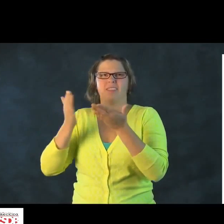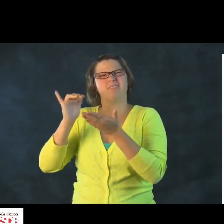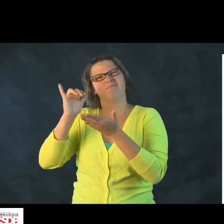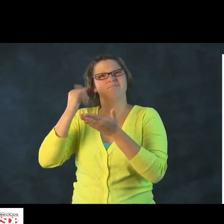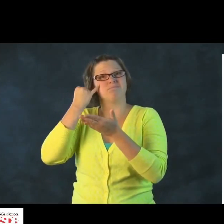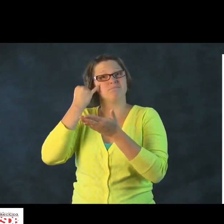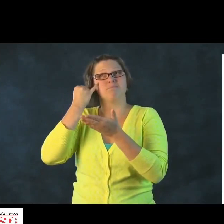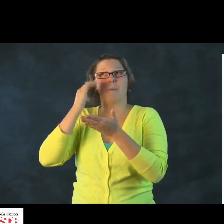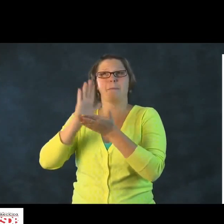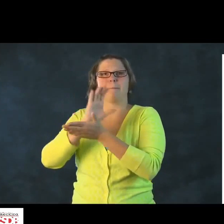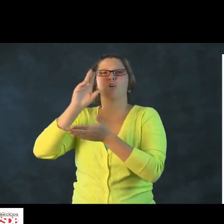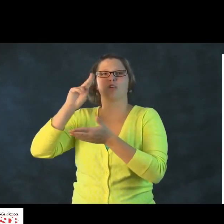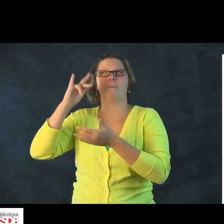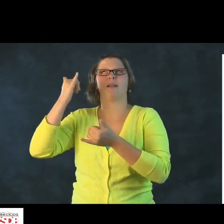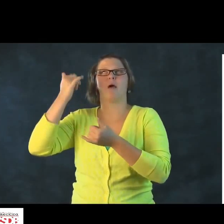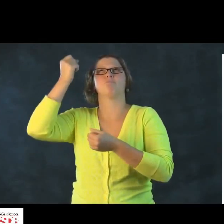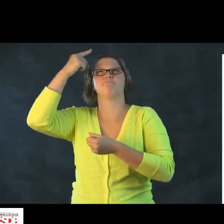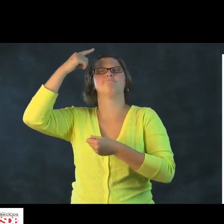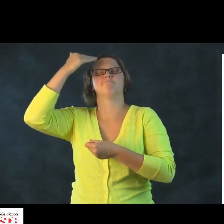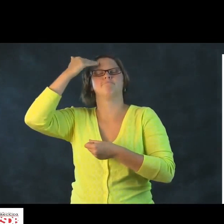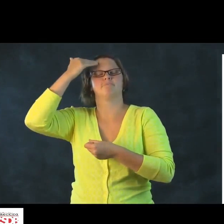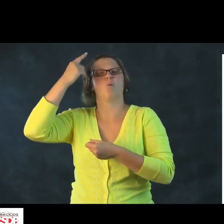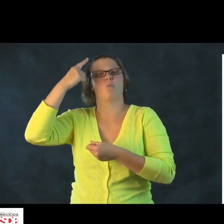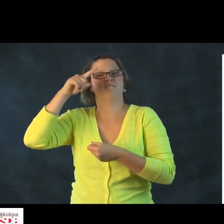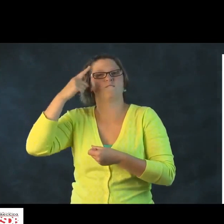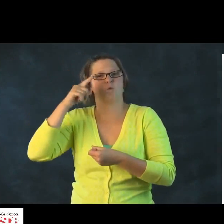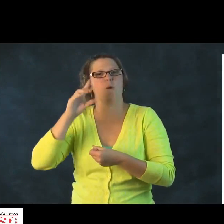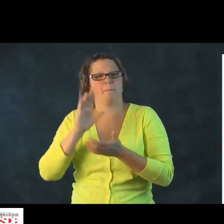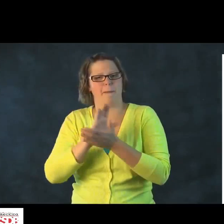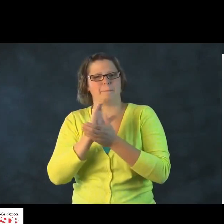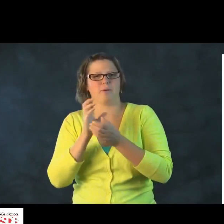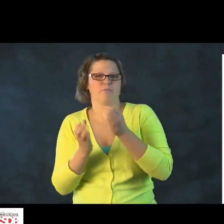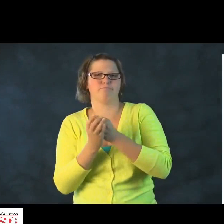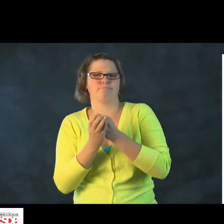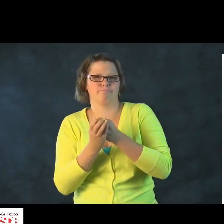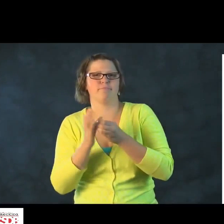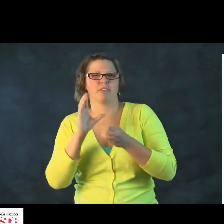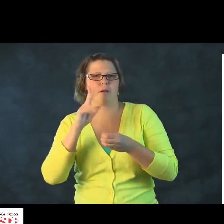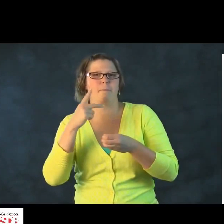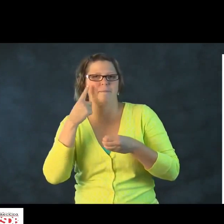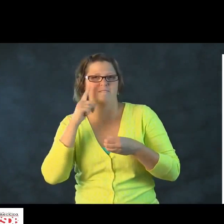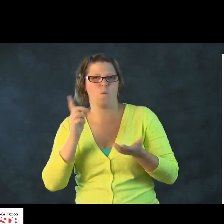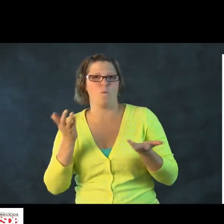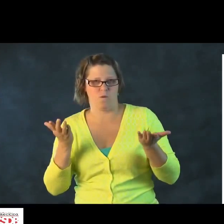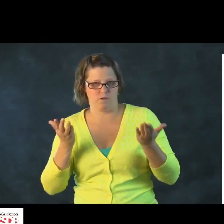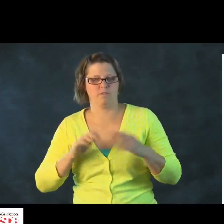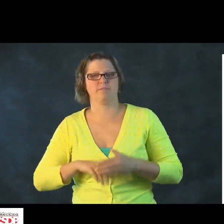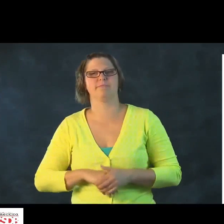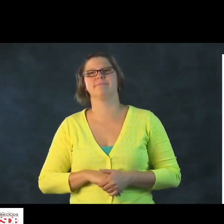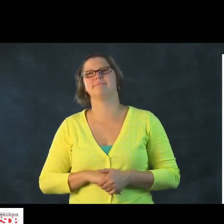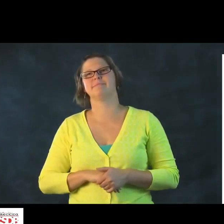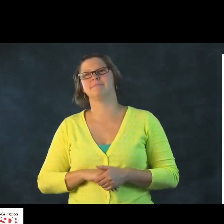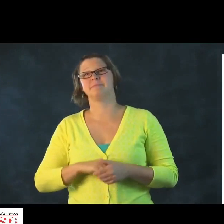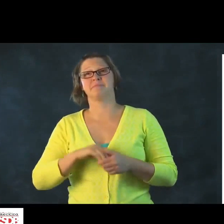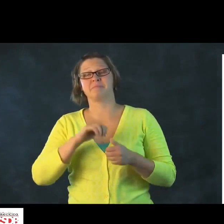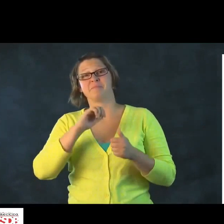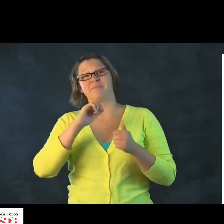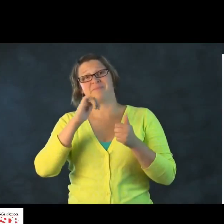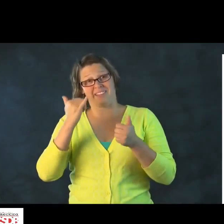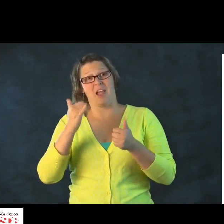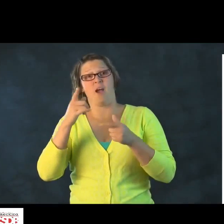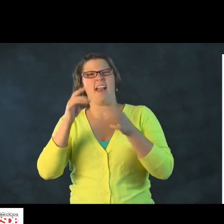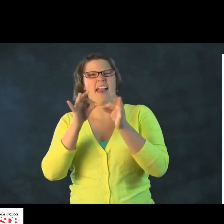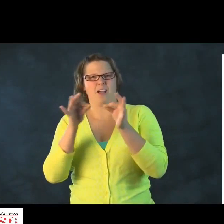And they need to use language to understand things. And now, in this scenario, they're understanding the purpose of the cup liners and how important they are.